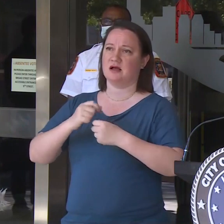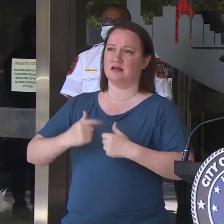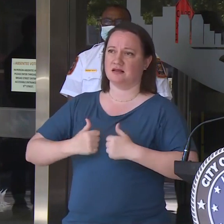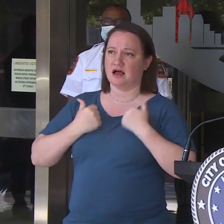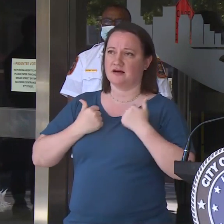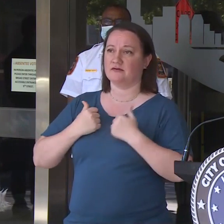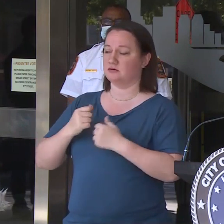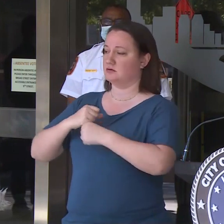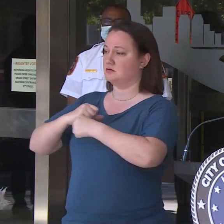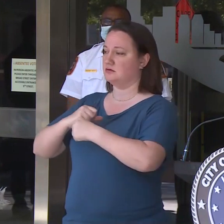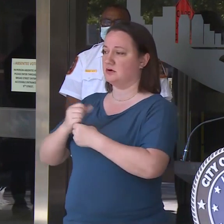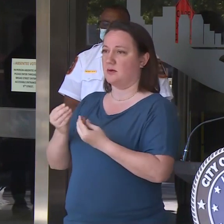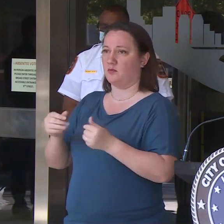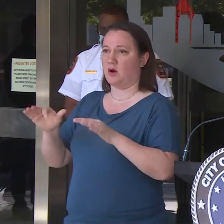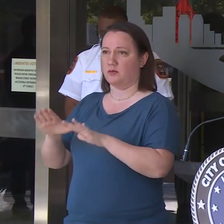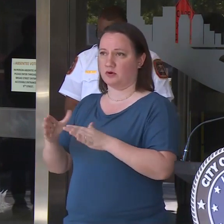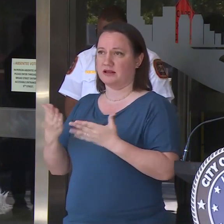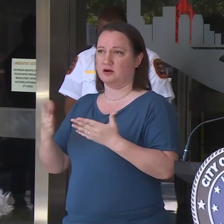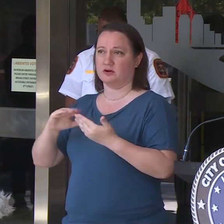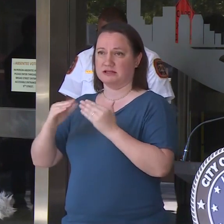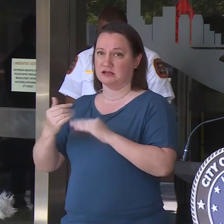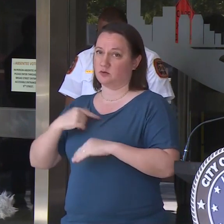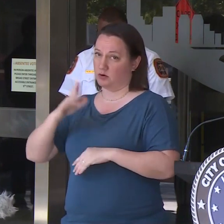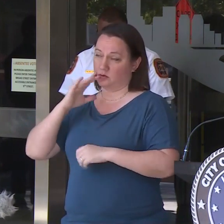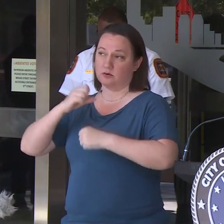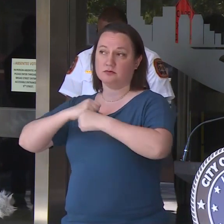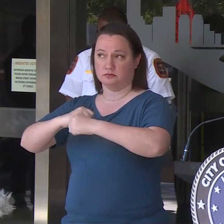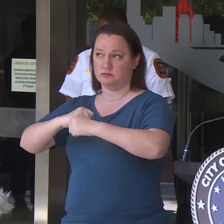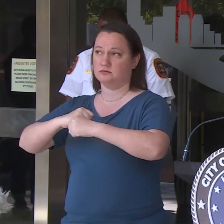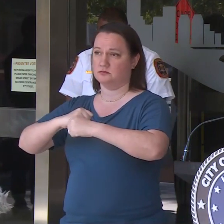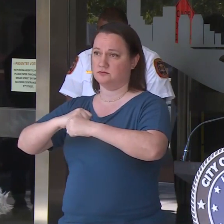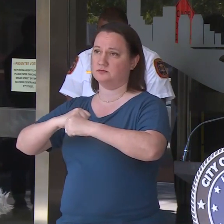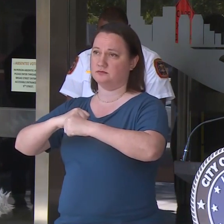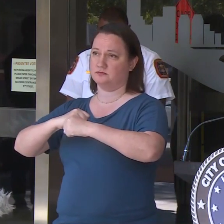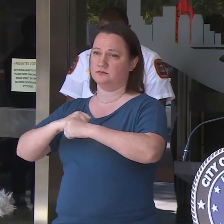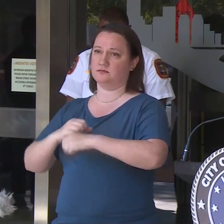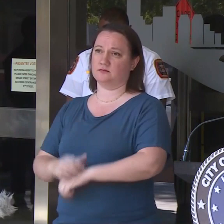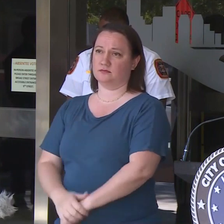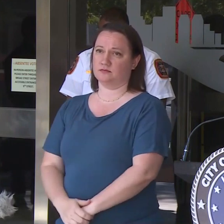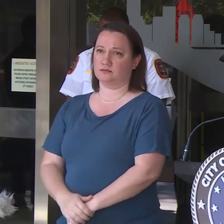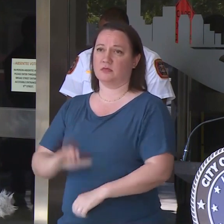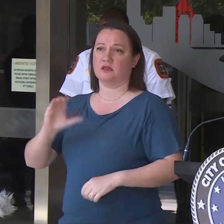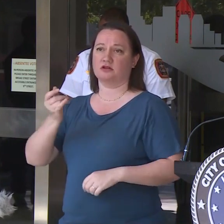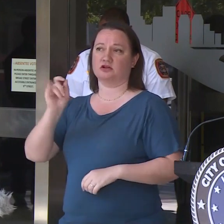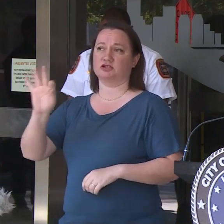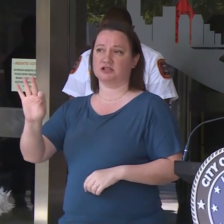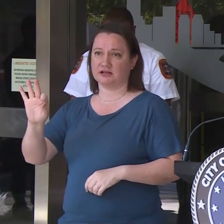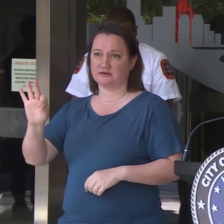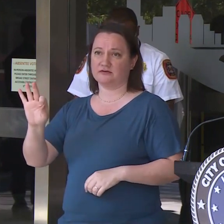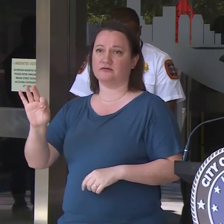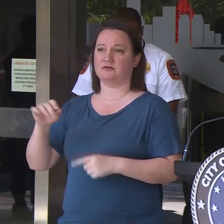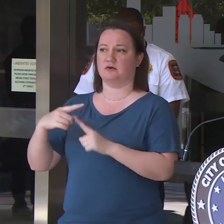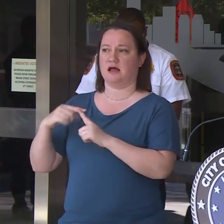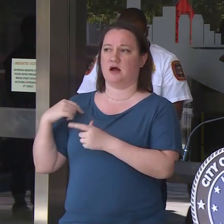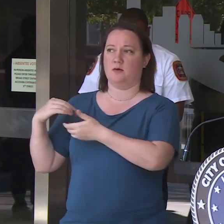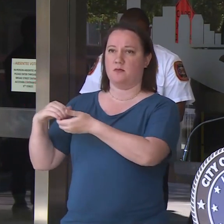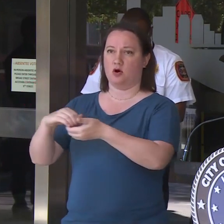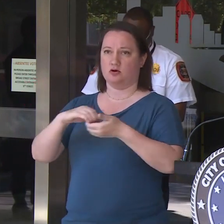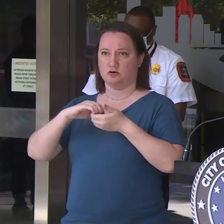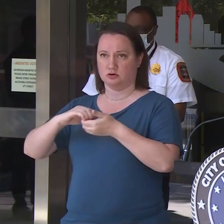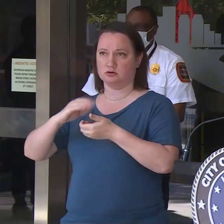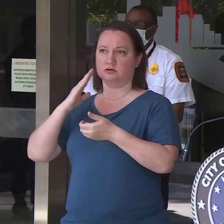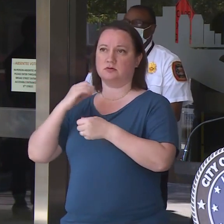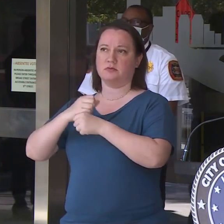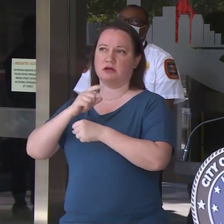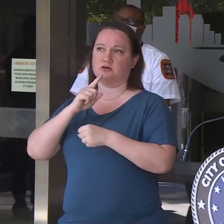and we will protect such, and the chief alongside our partners will ensure that